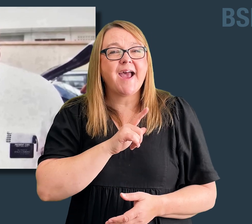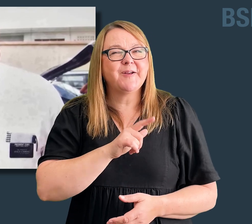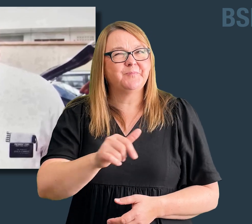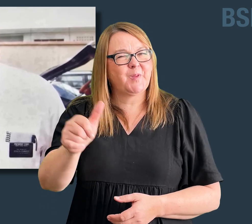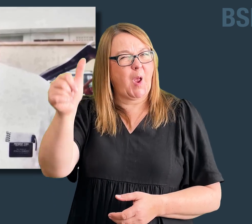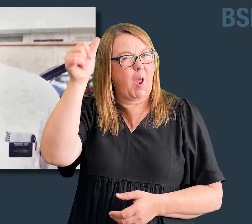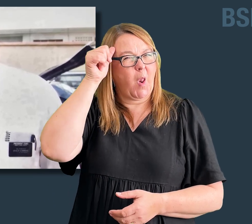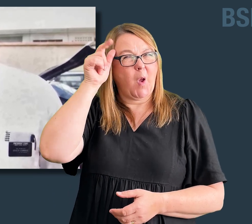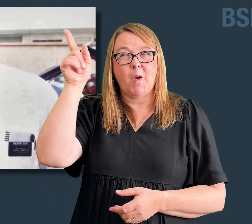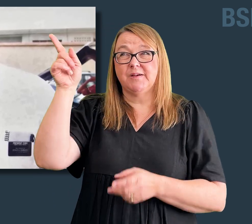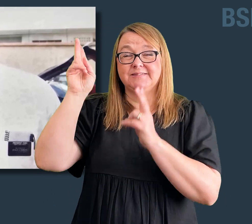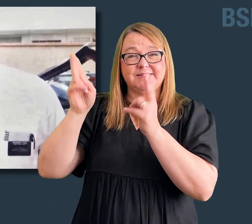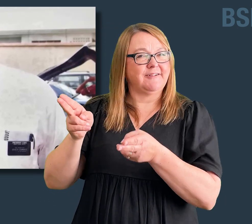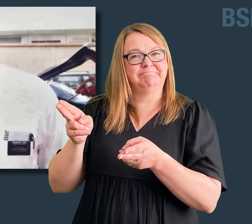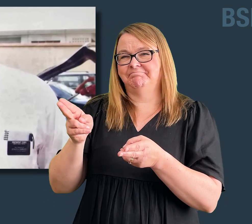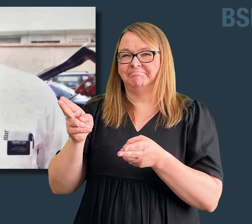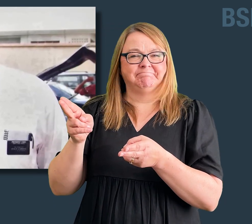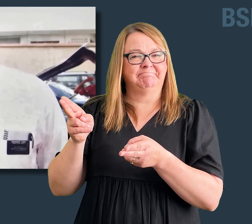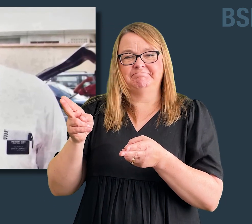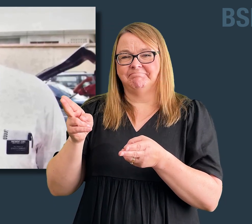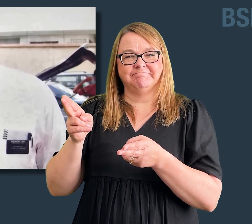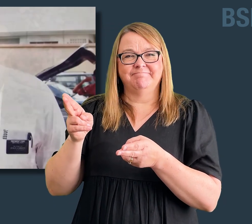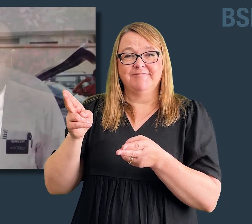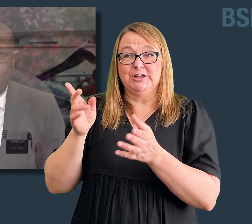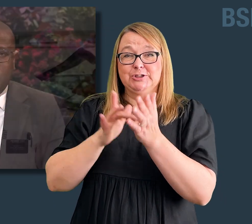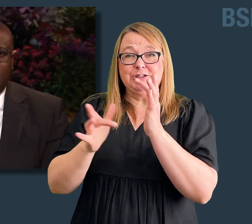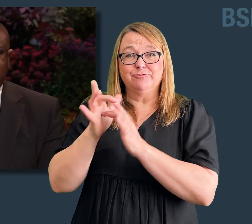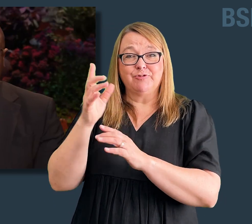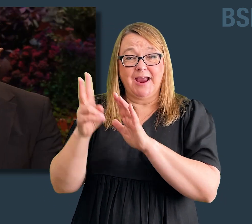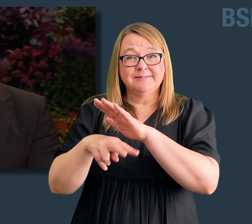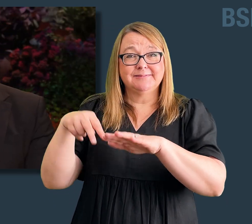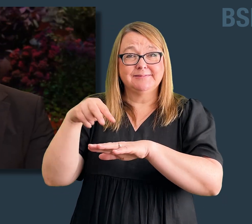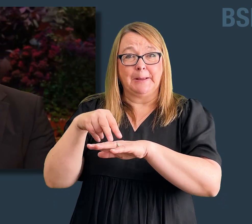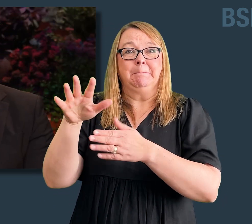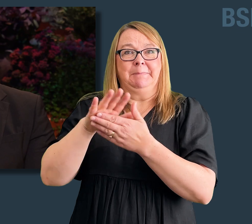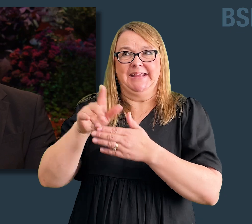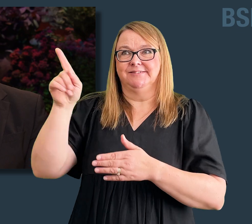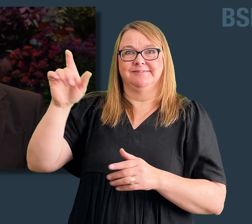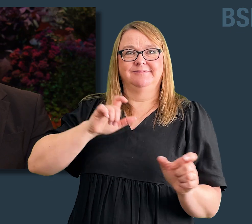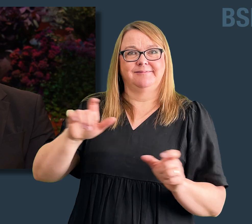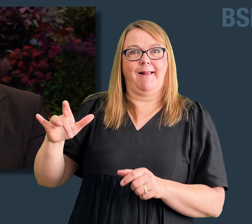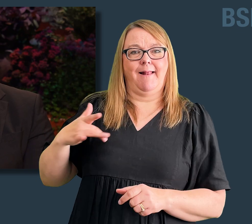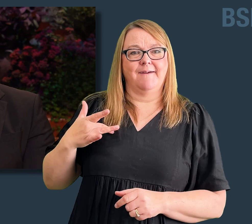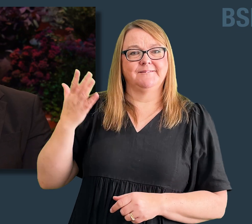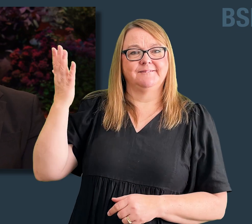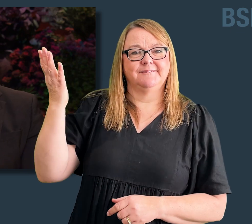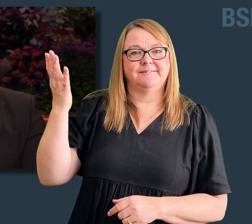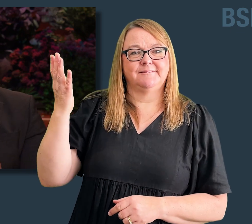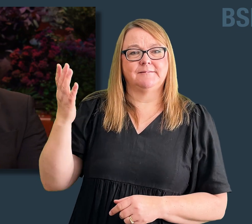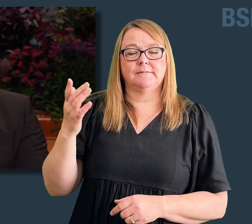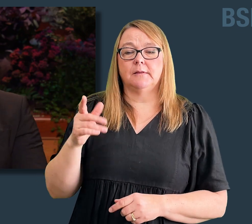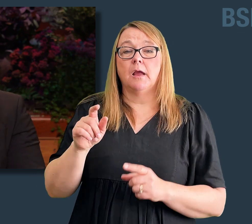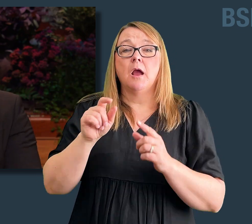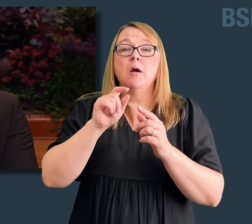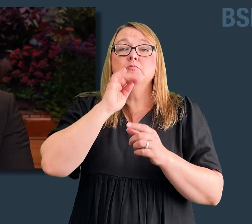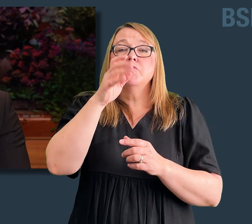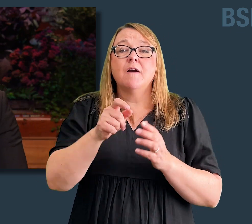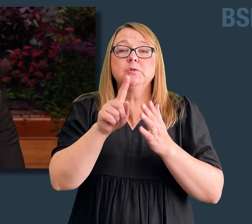she is not dead. She lives. And I know because of Christ, the priesthood keys that have been